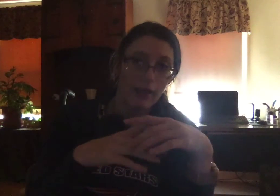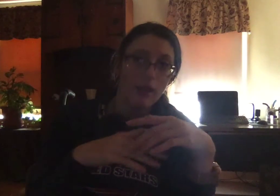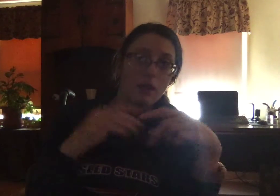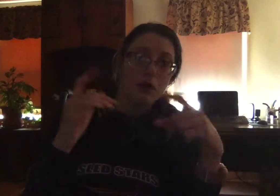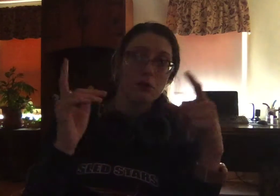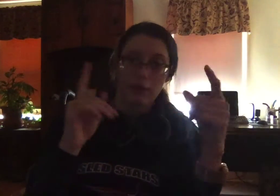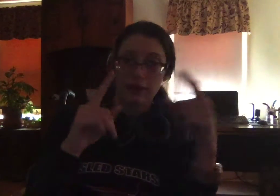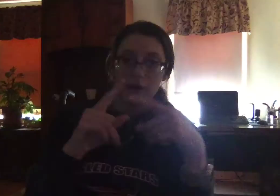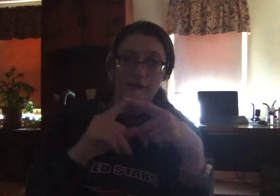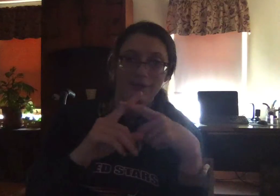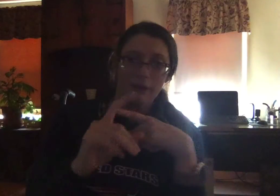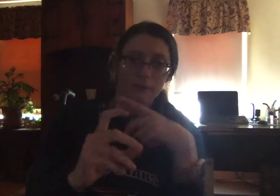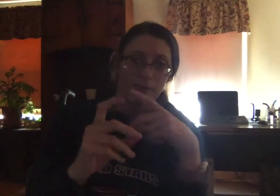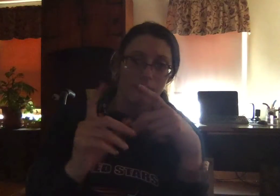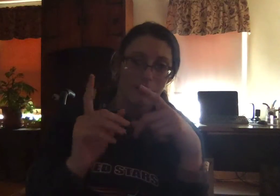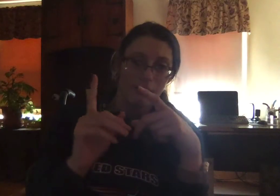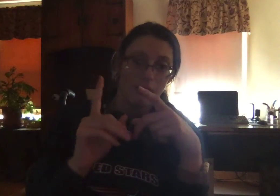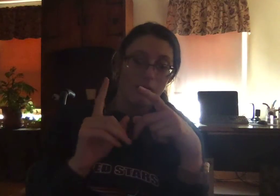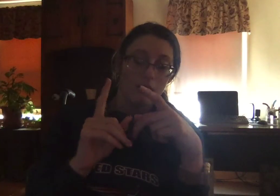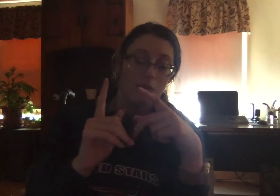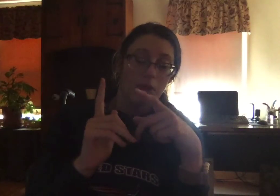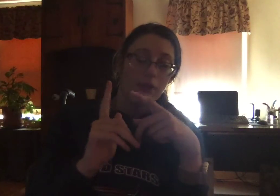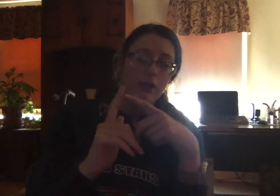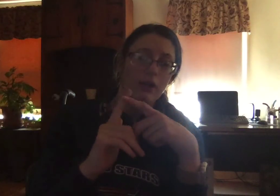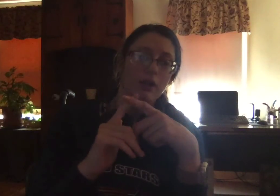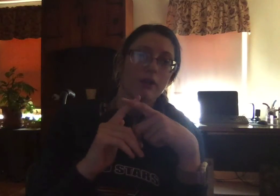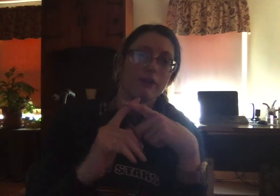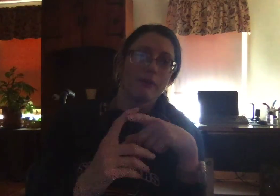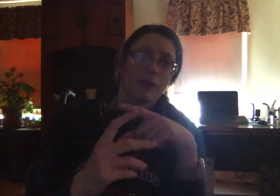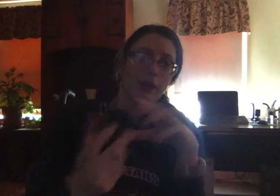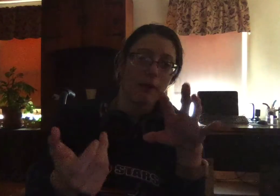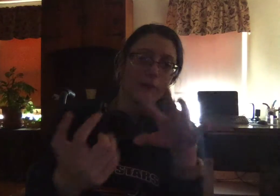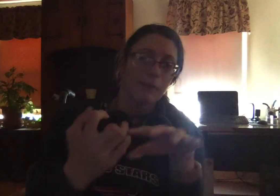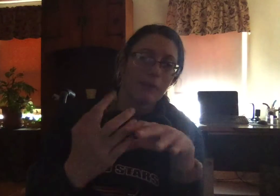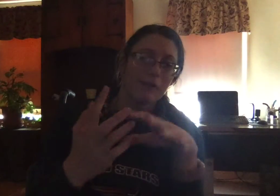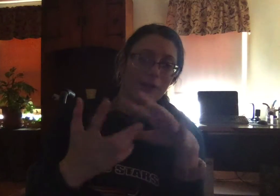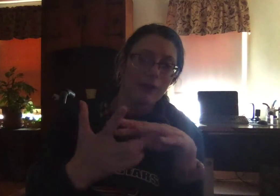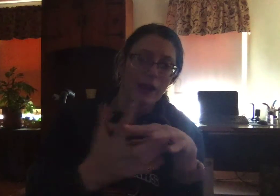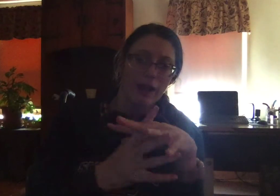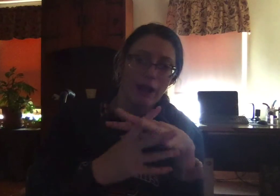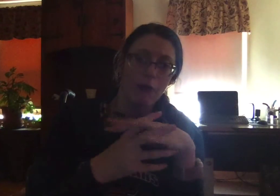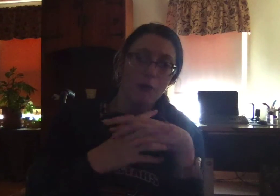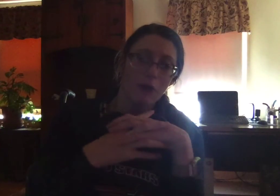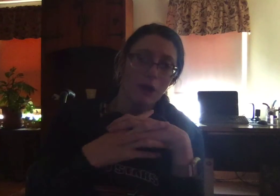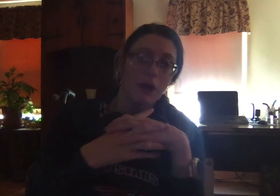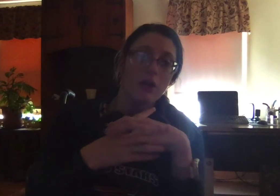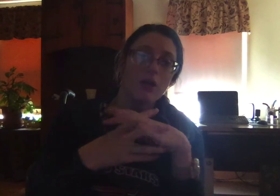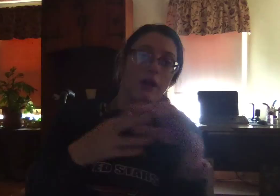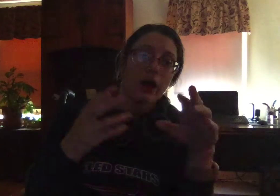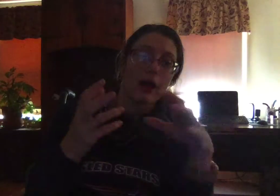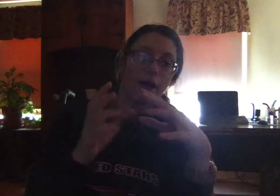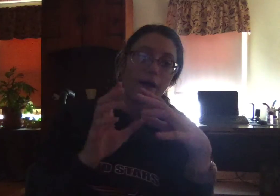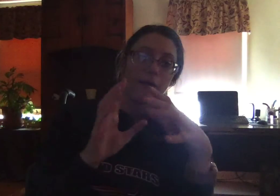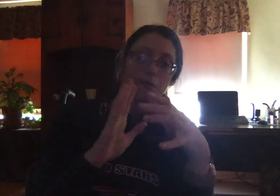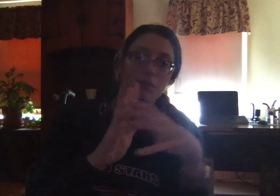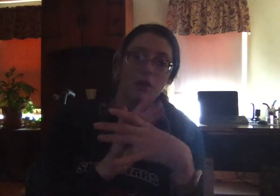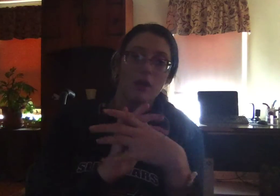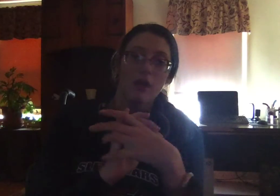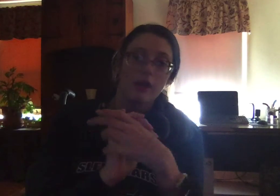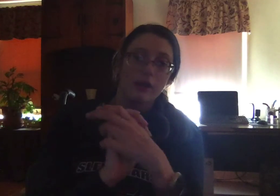whether it's help from my whether somebody helps me figure that out or you